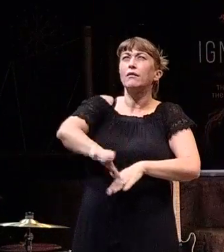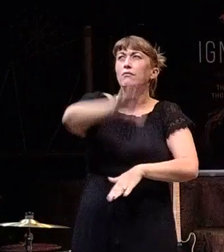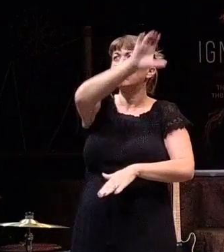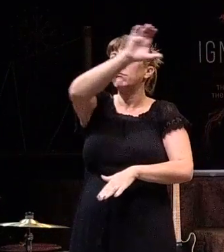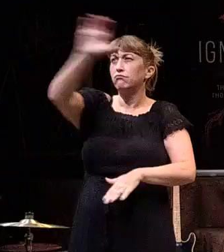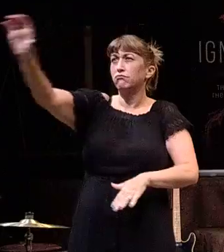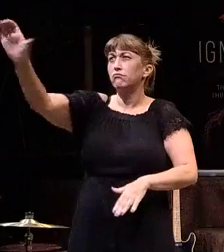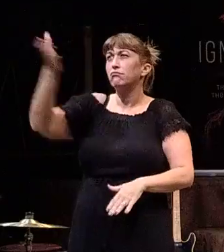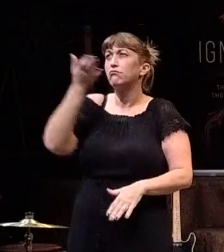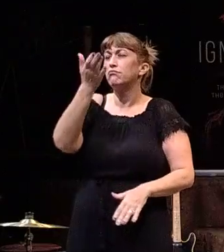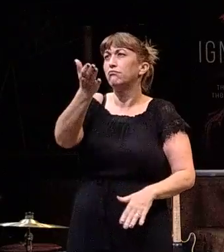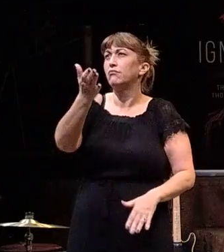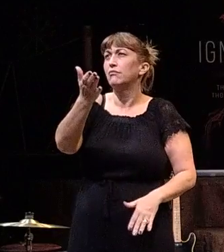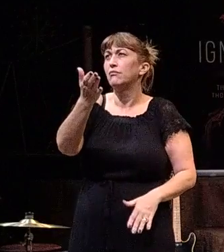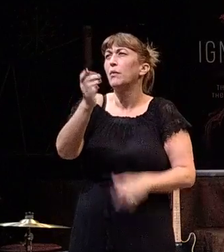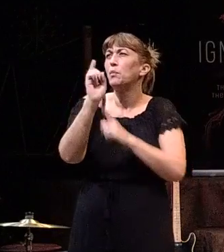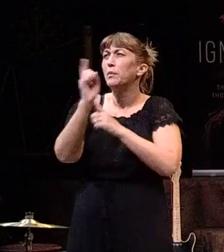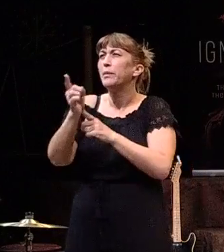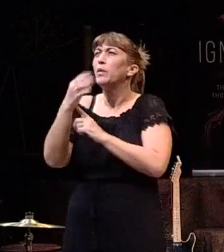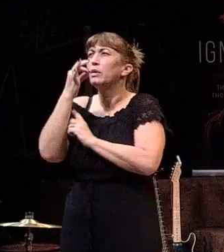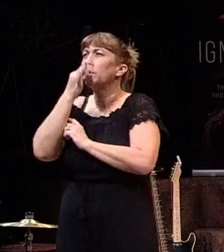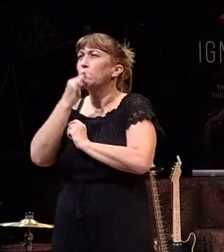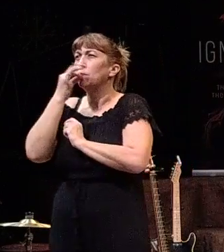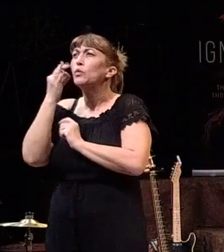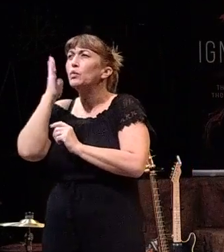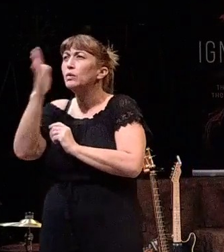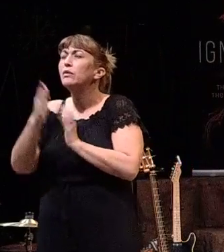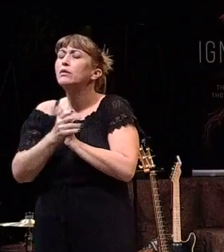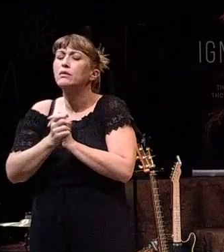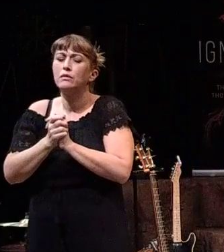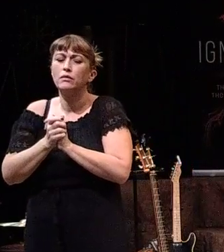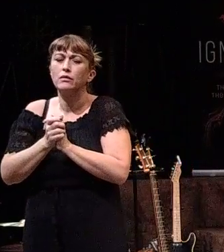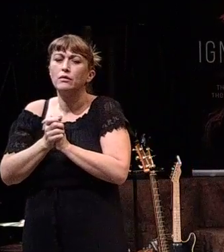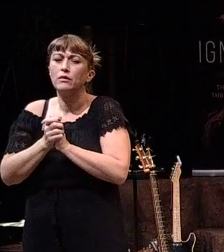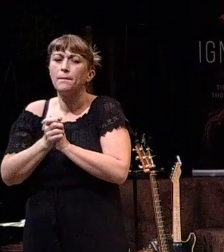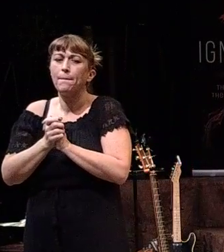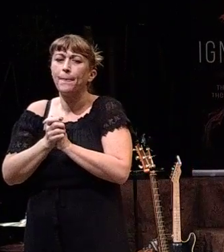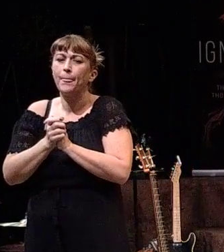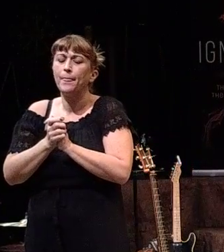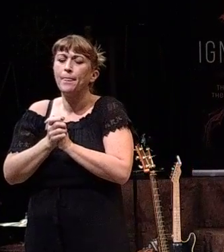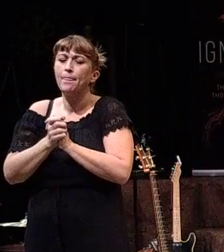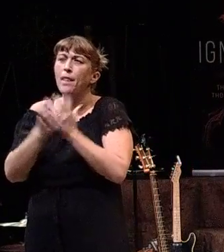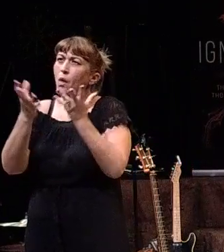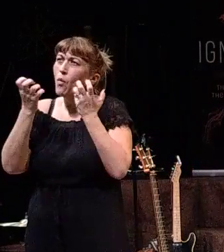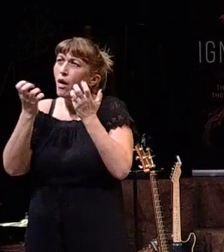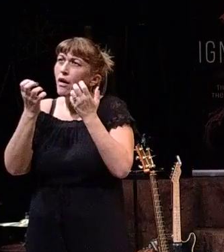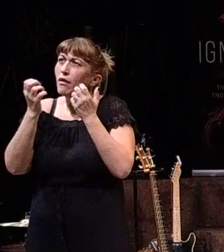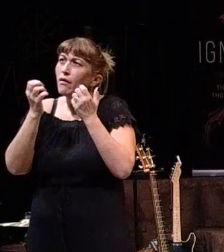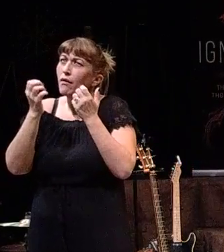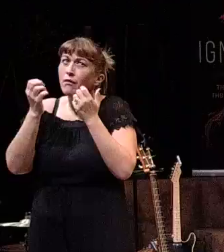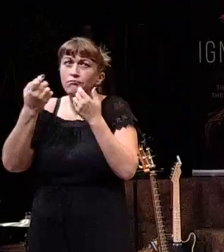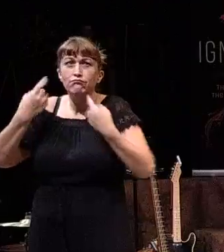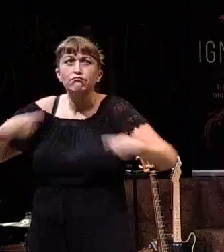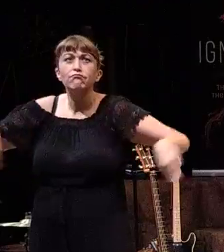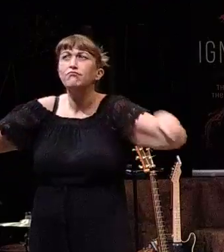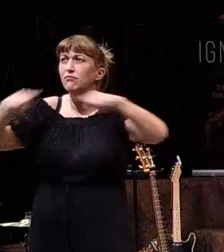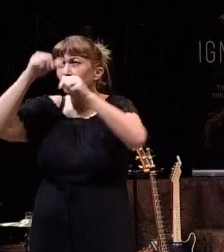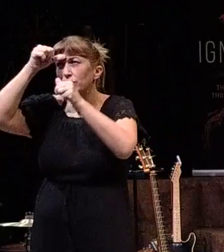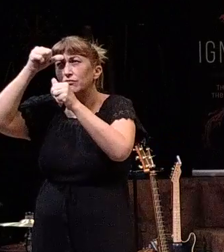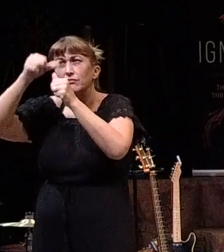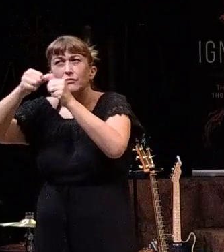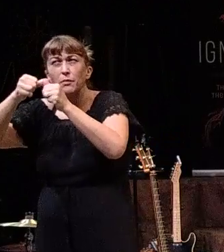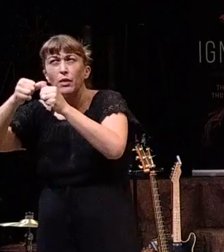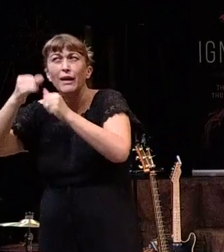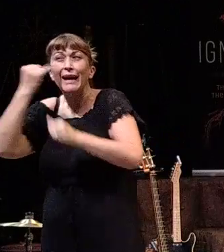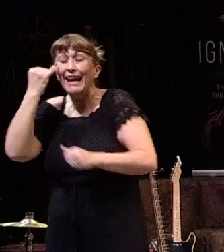in a moment, we're going to be taking communion, but I just want, I want us to remember that if it wasn't for Jesus' sacrifice,